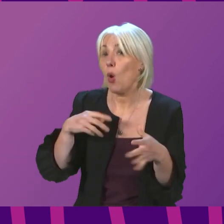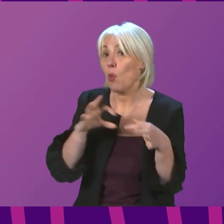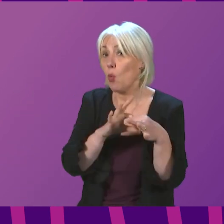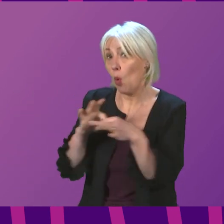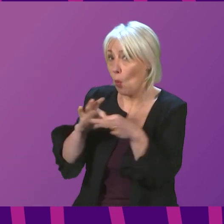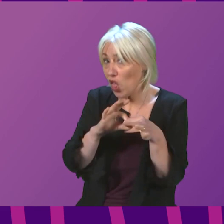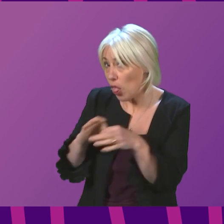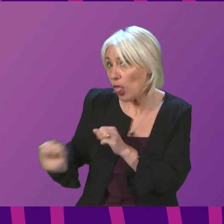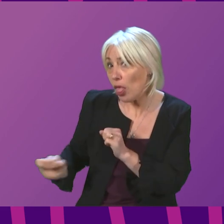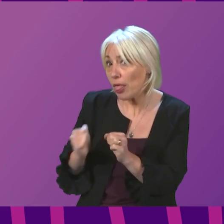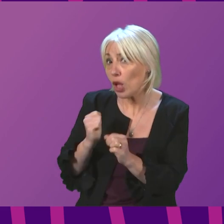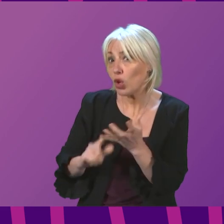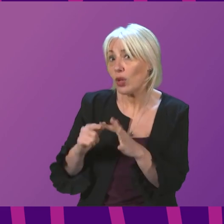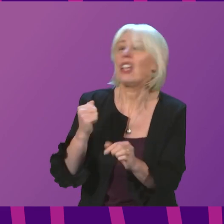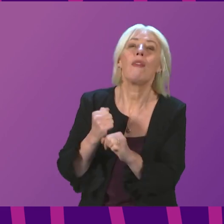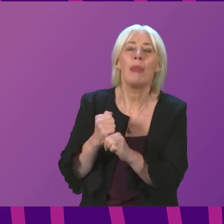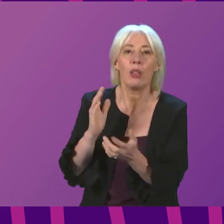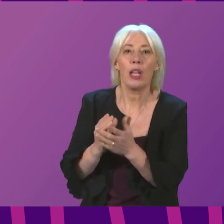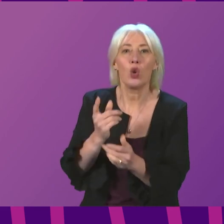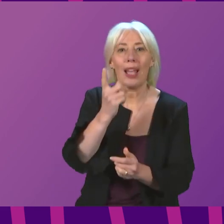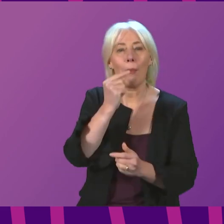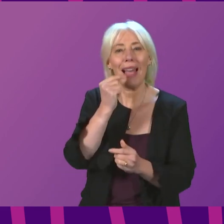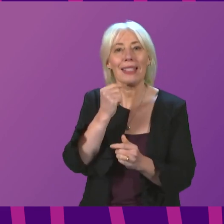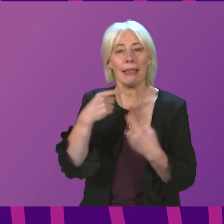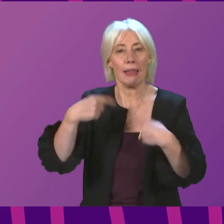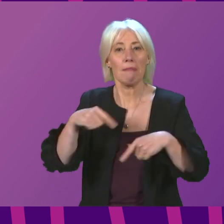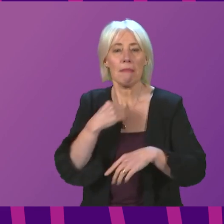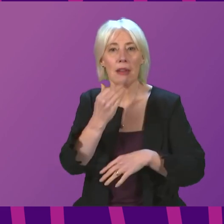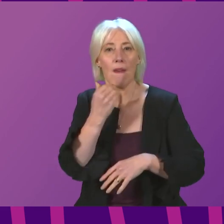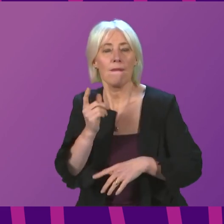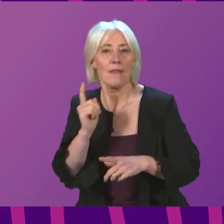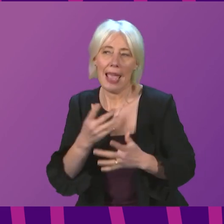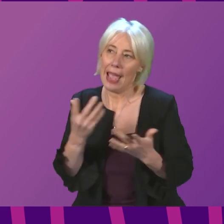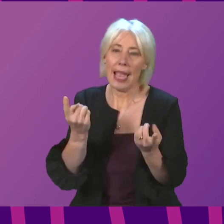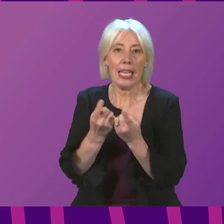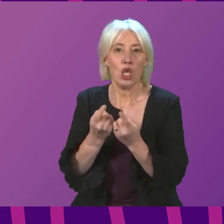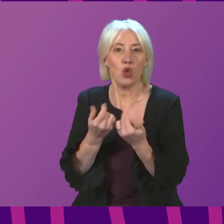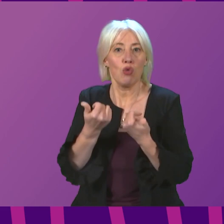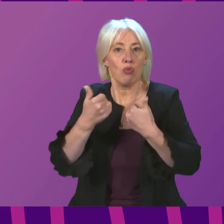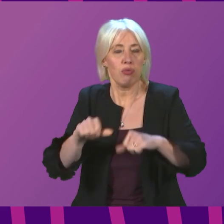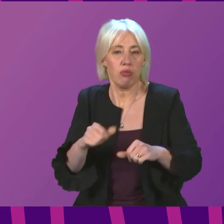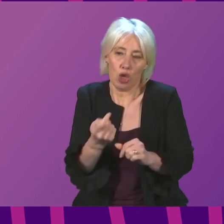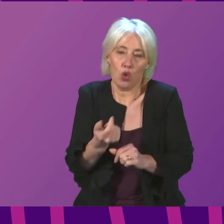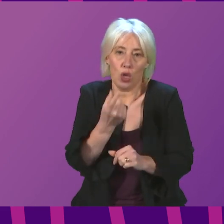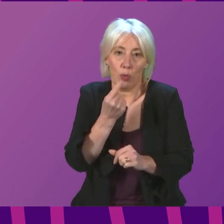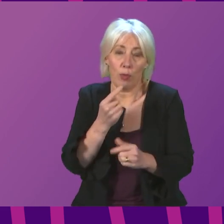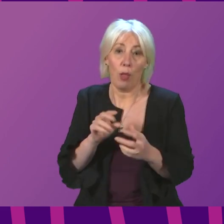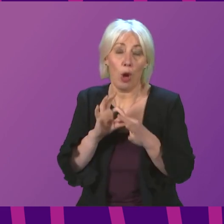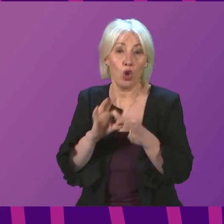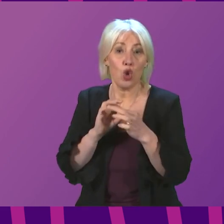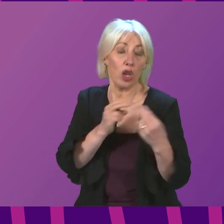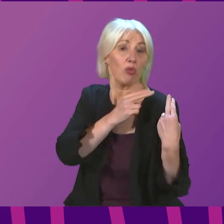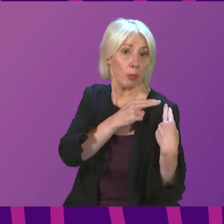to make sure capacity is sufficient and that any issues are resolved as quickly as possible. We take joint responsibility